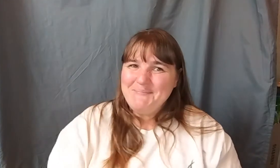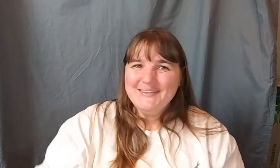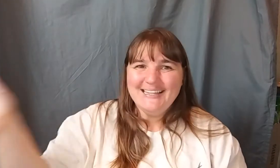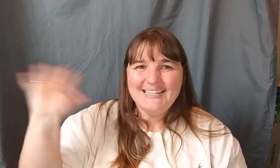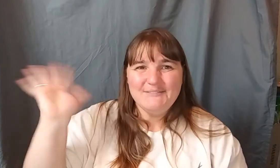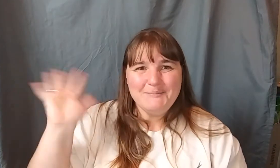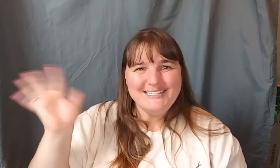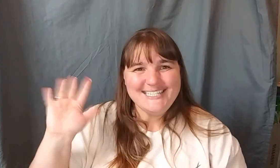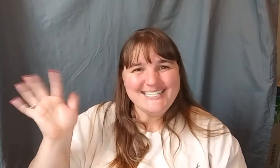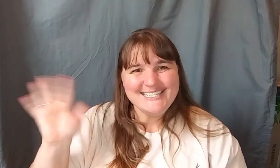love you bunches! Let's go! you.